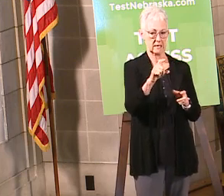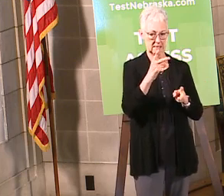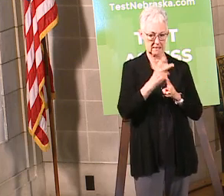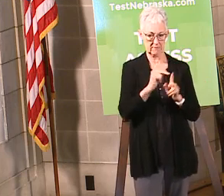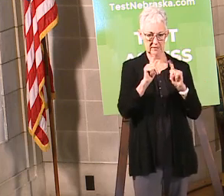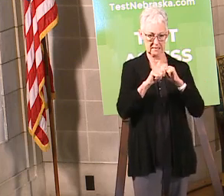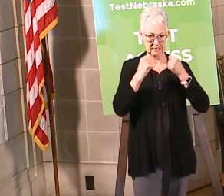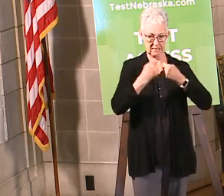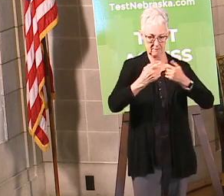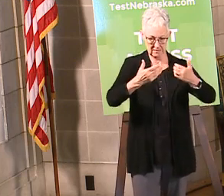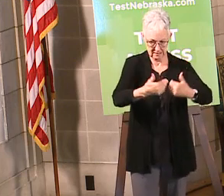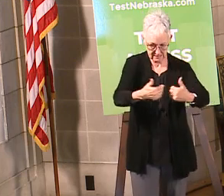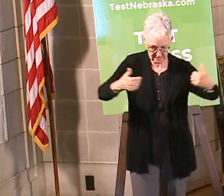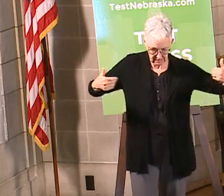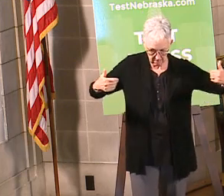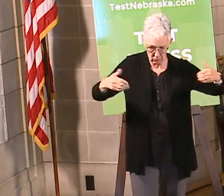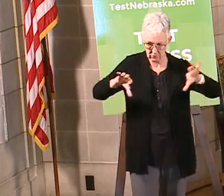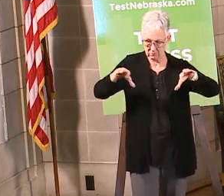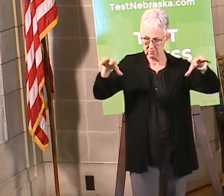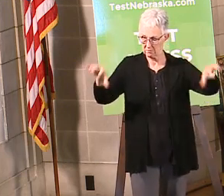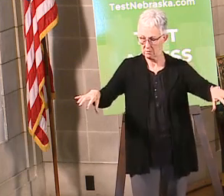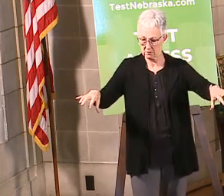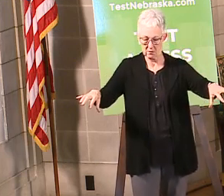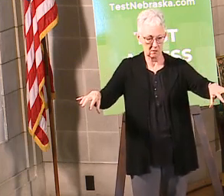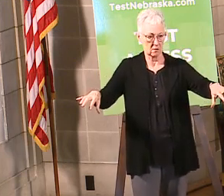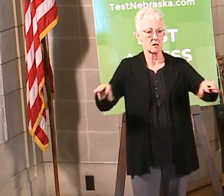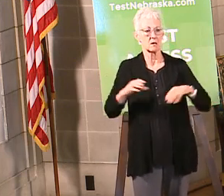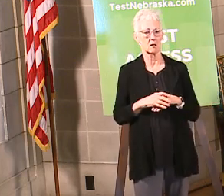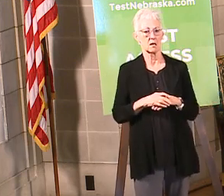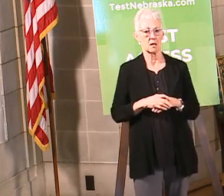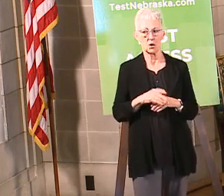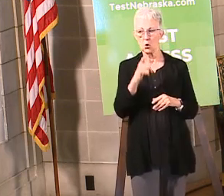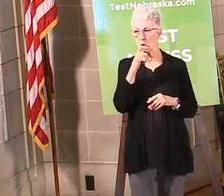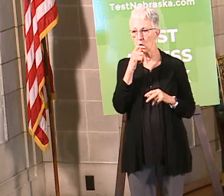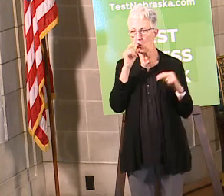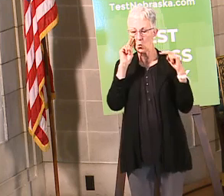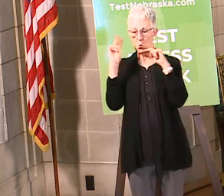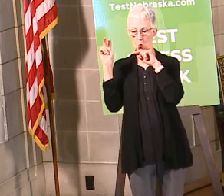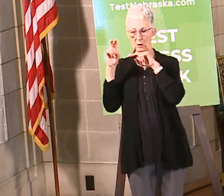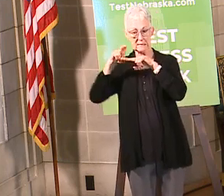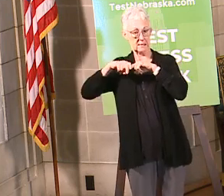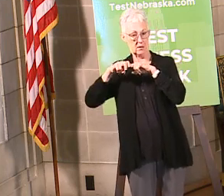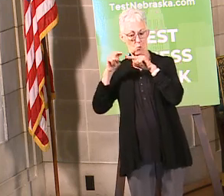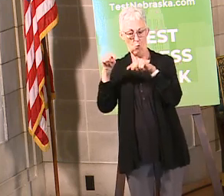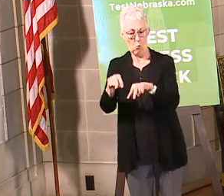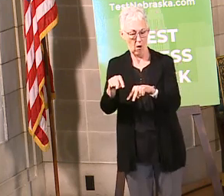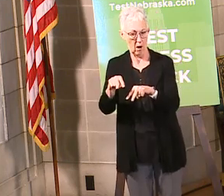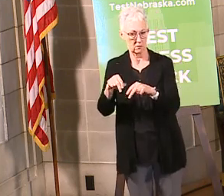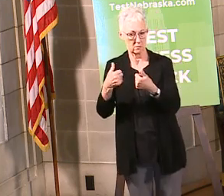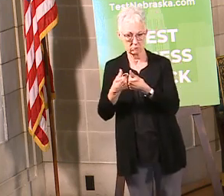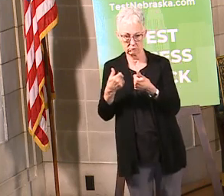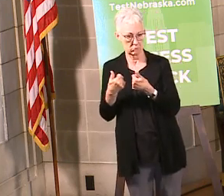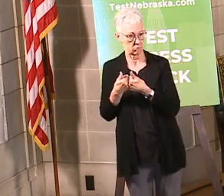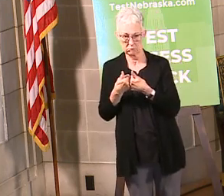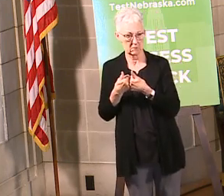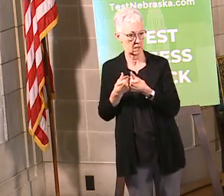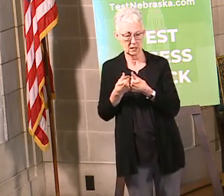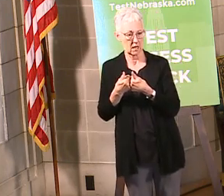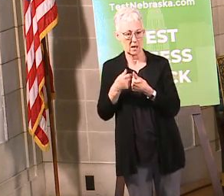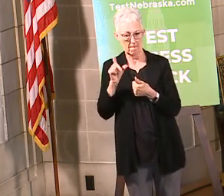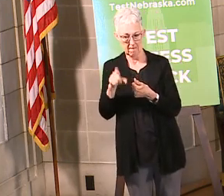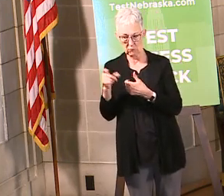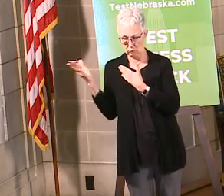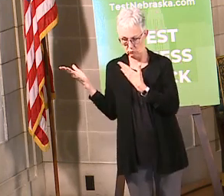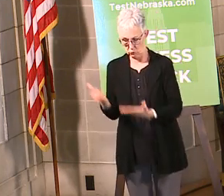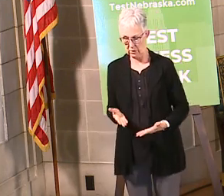teams separate. There's going be separate areas for them. Spectators are only going to be allowed to stand or bring their own chairs.